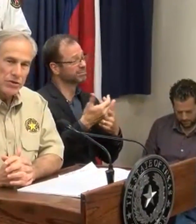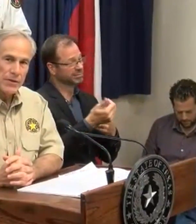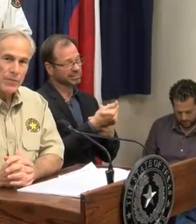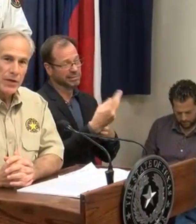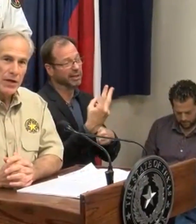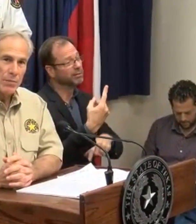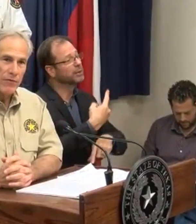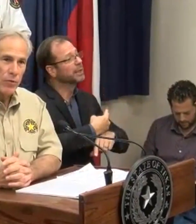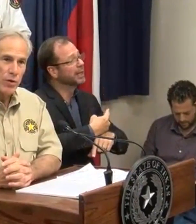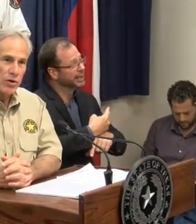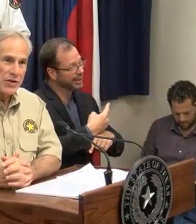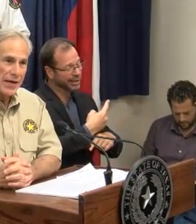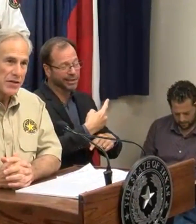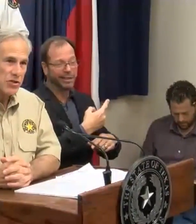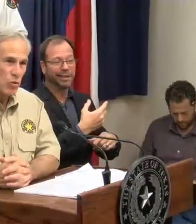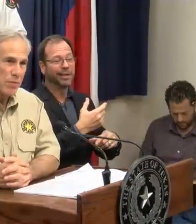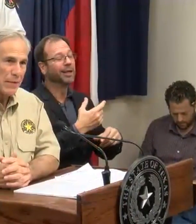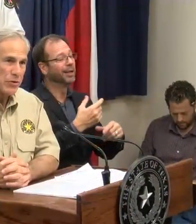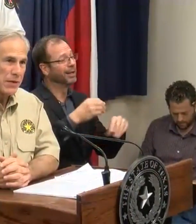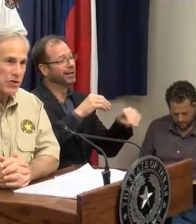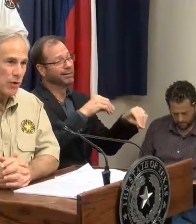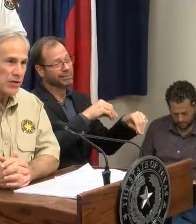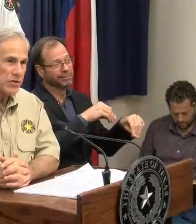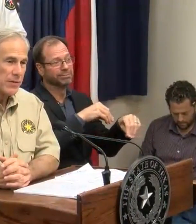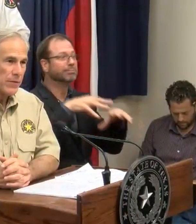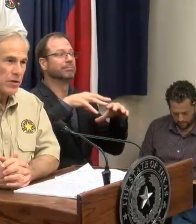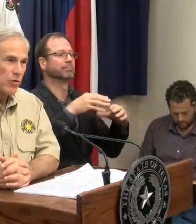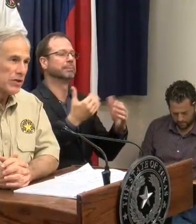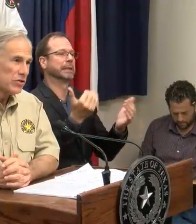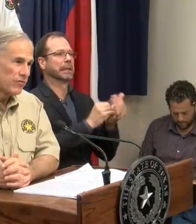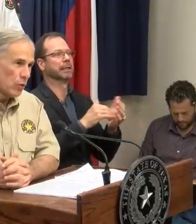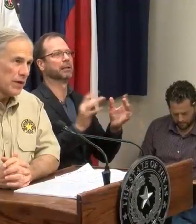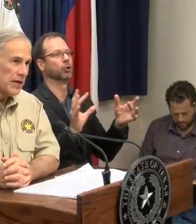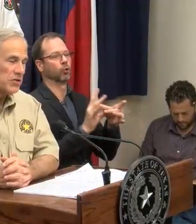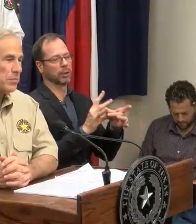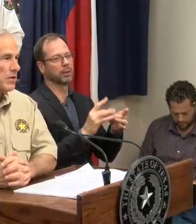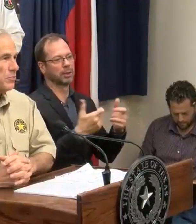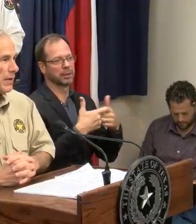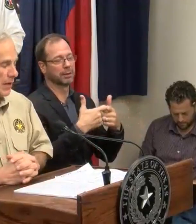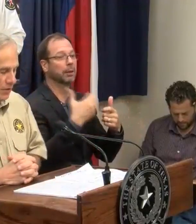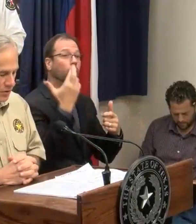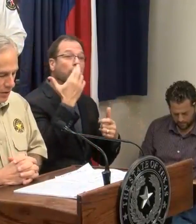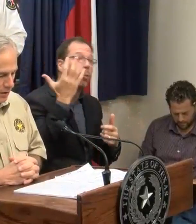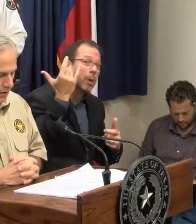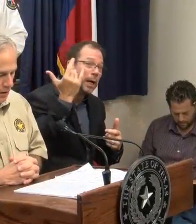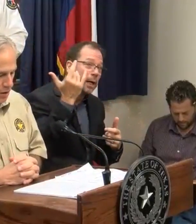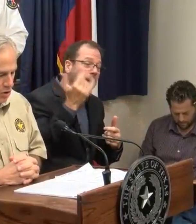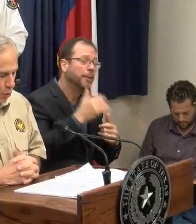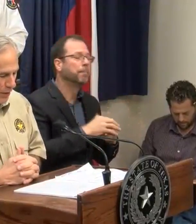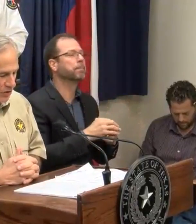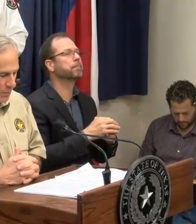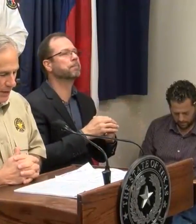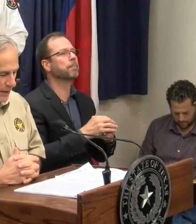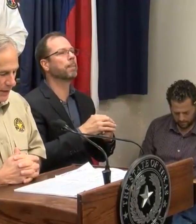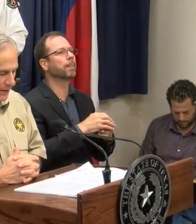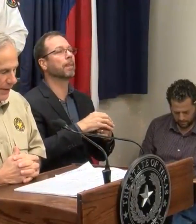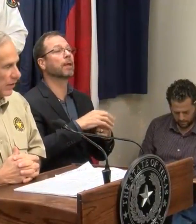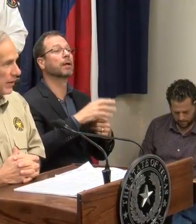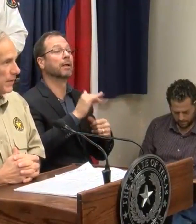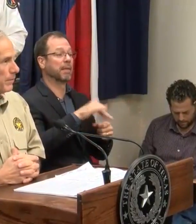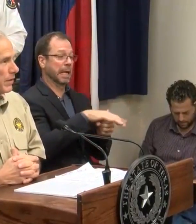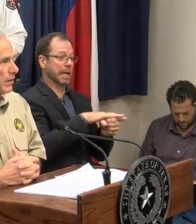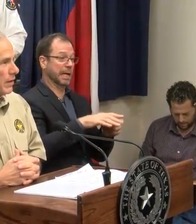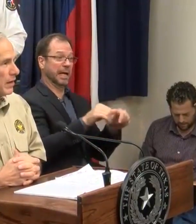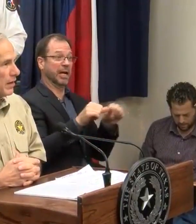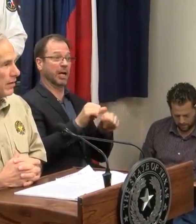perhaps, before those outages will be able to be addressed. The reason for that is because the wind speed in the